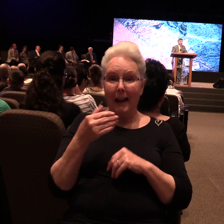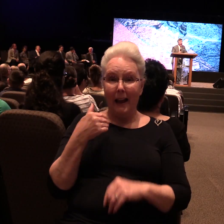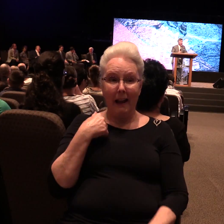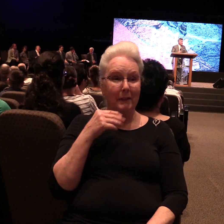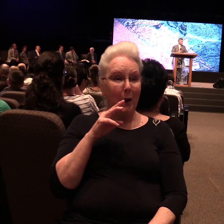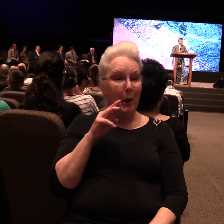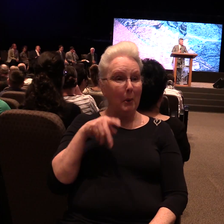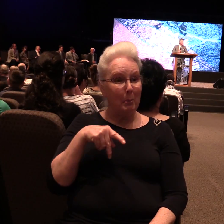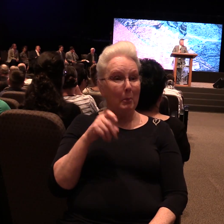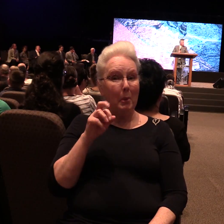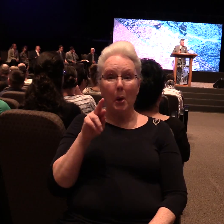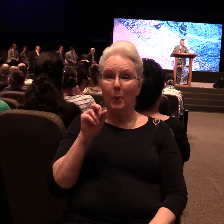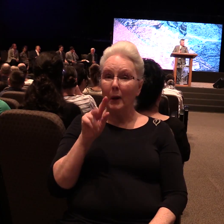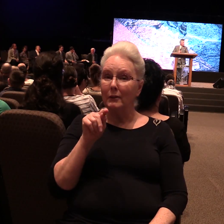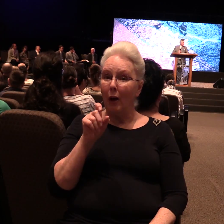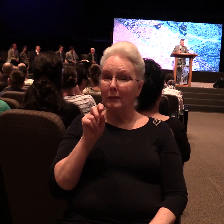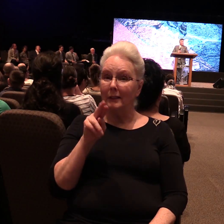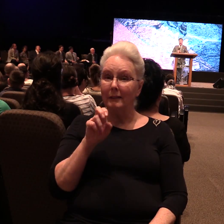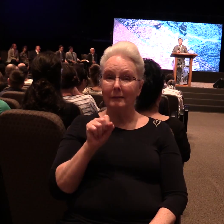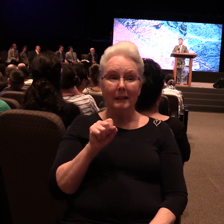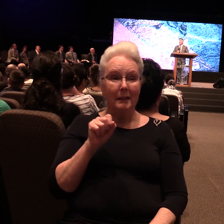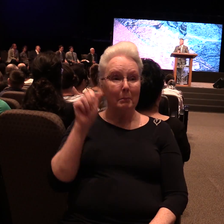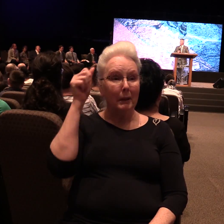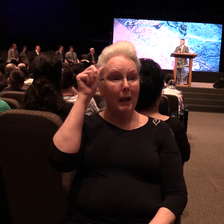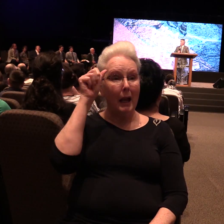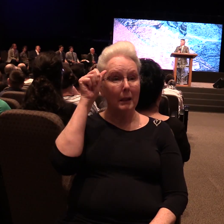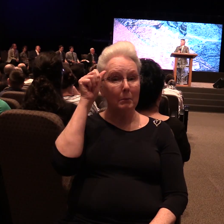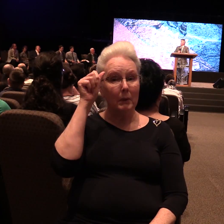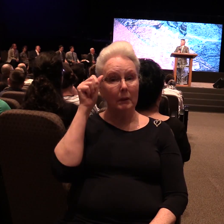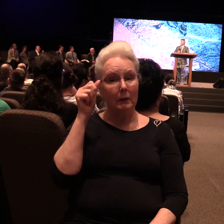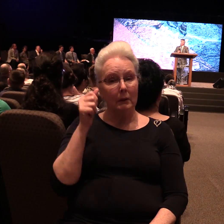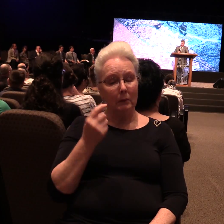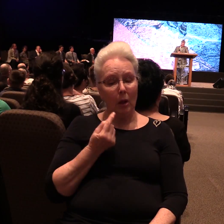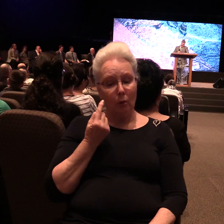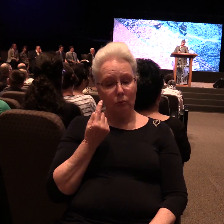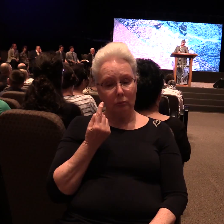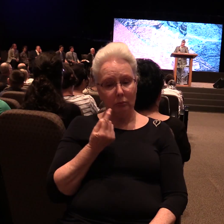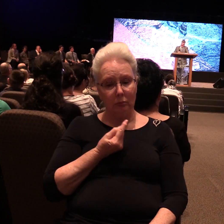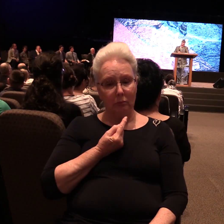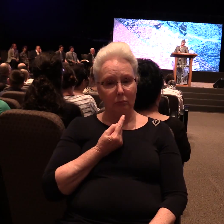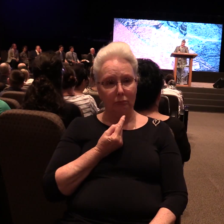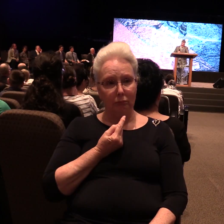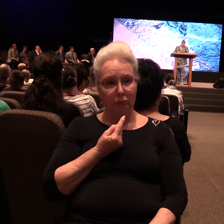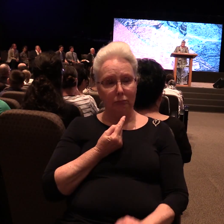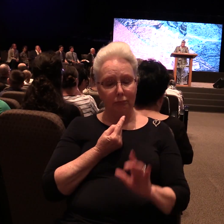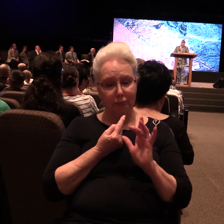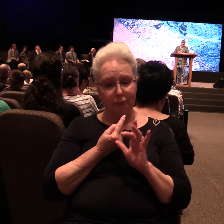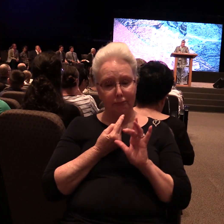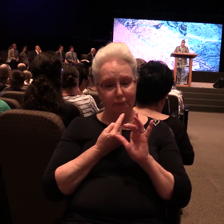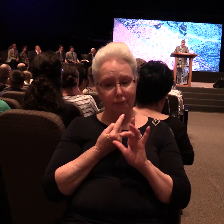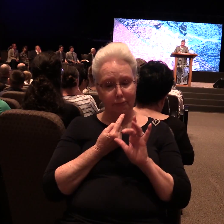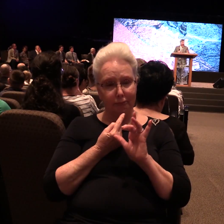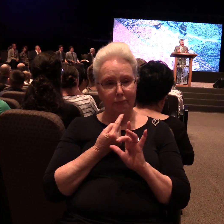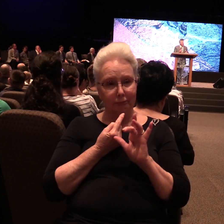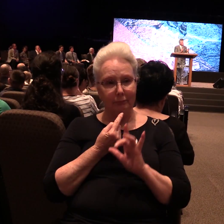But Adam roamed the world alone. Solitary. Adam